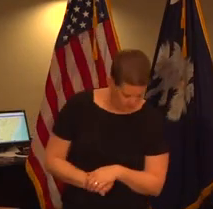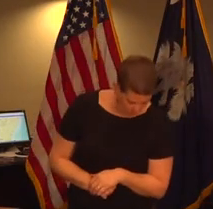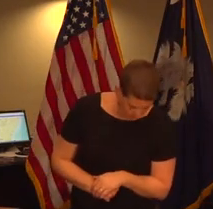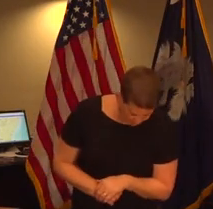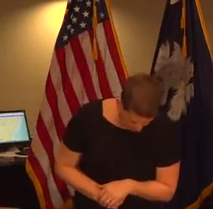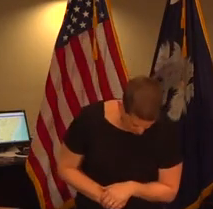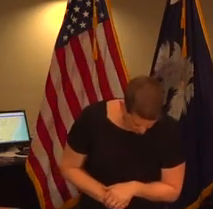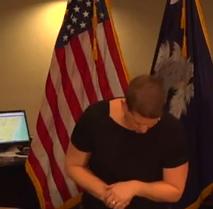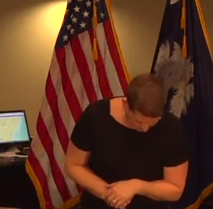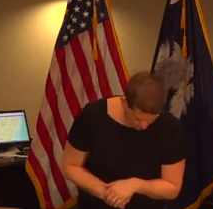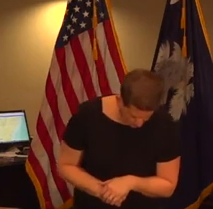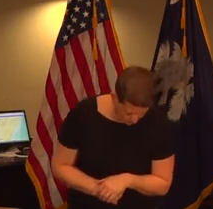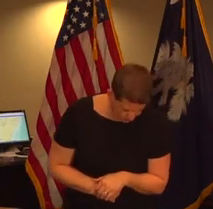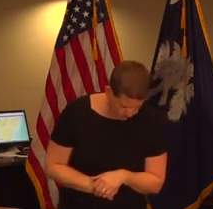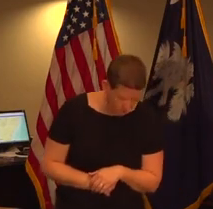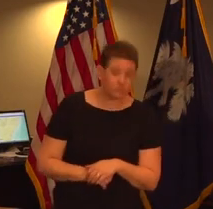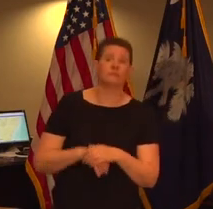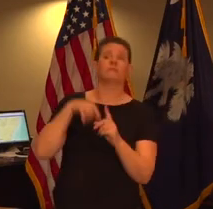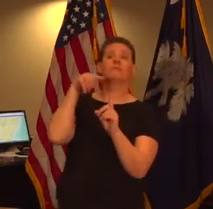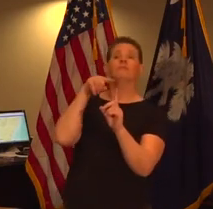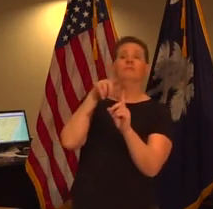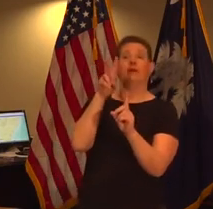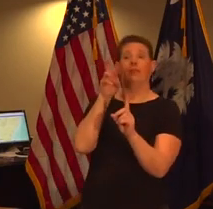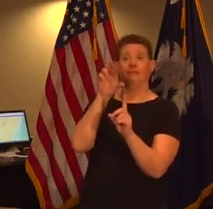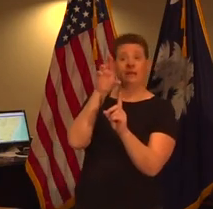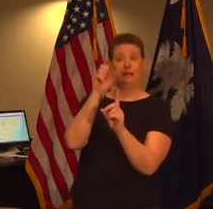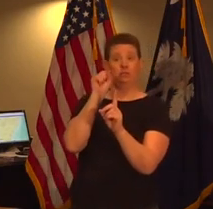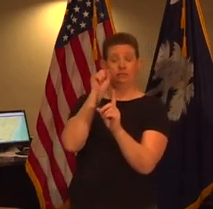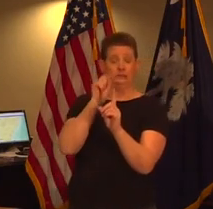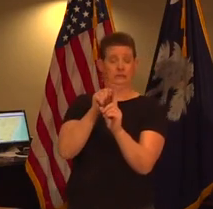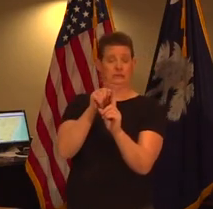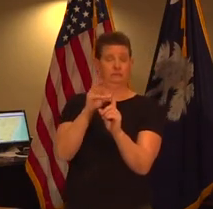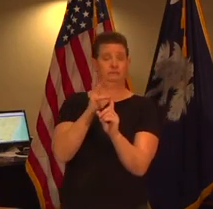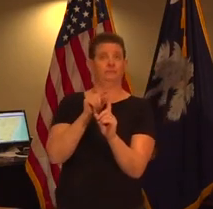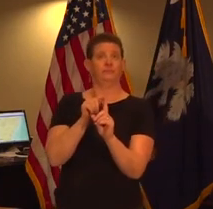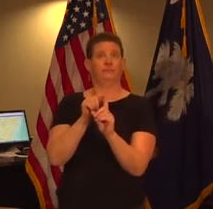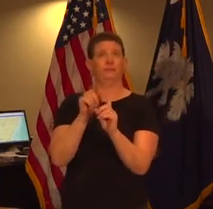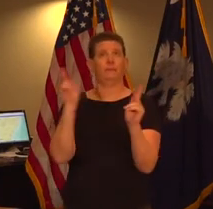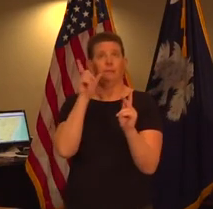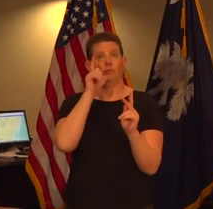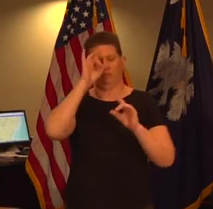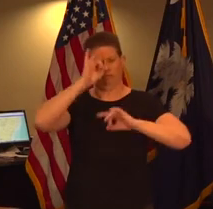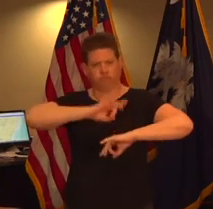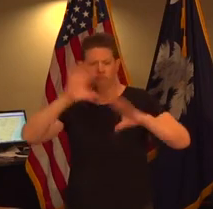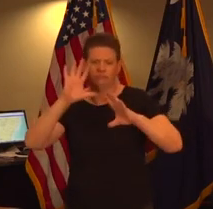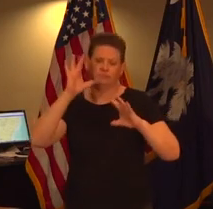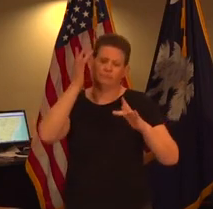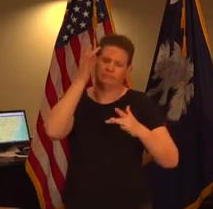so what we know about the virus is that the majority of people who are more severely ill